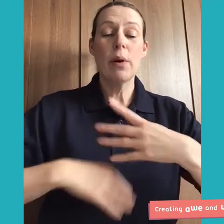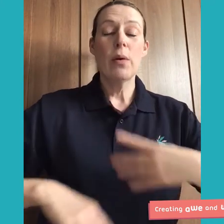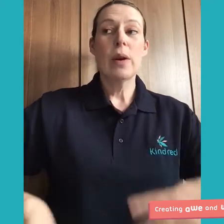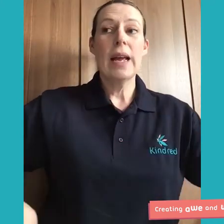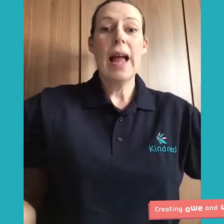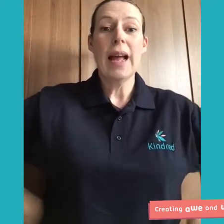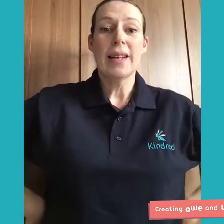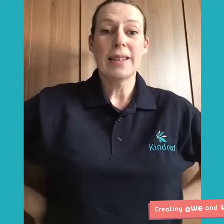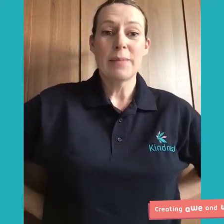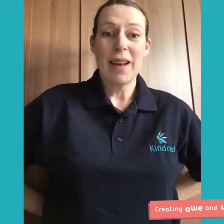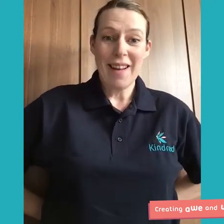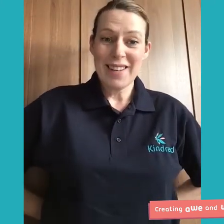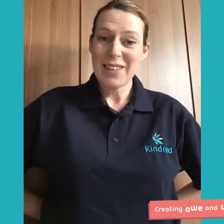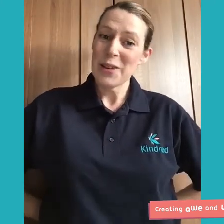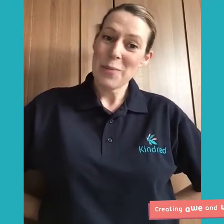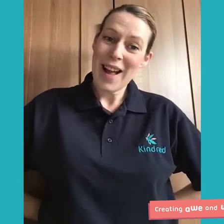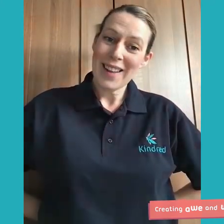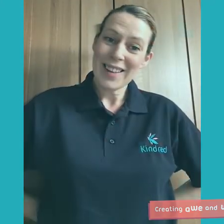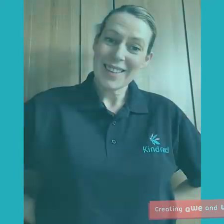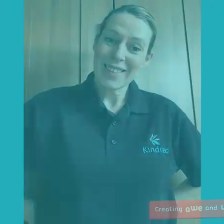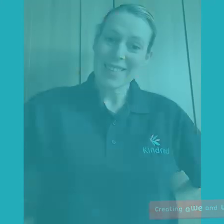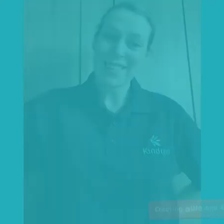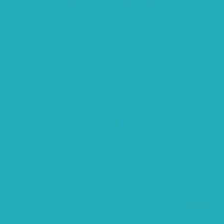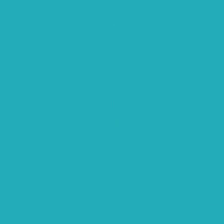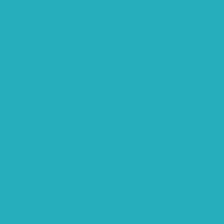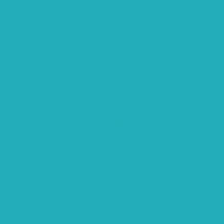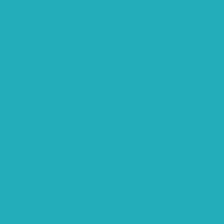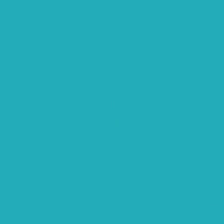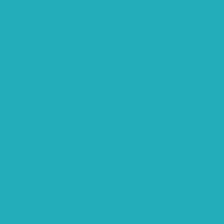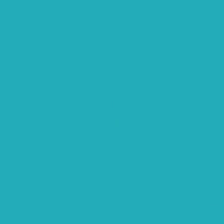roly-poly, hands behind your back. Okay.